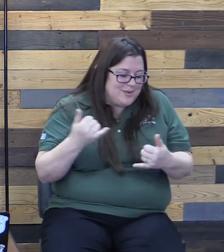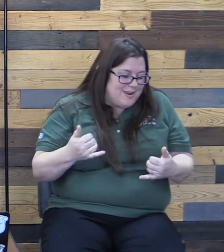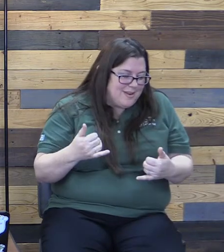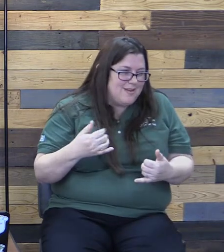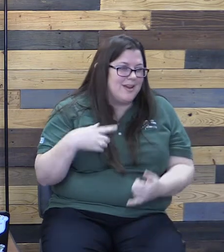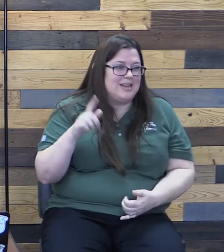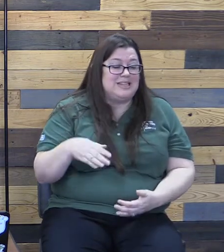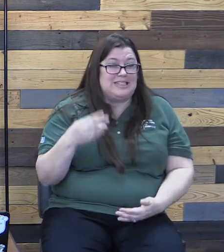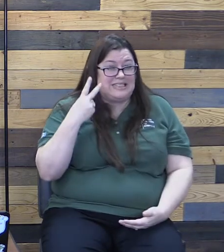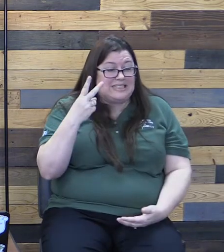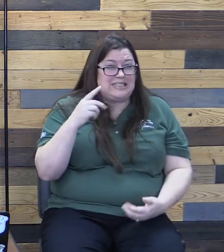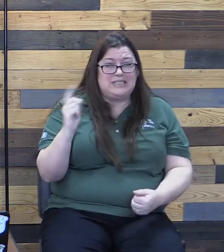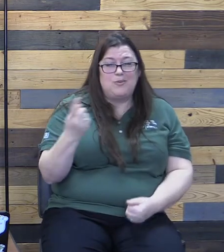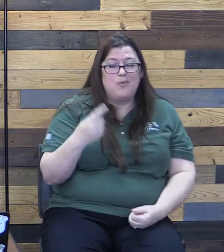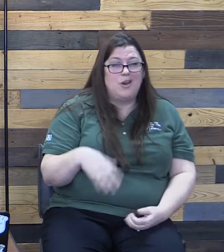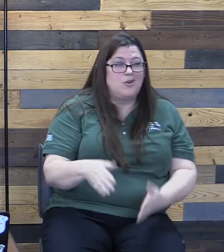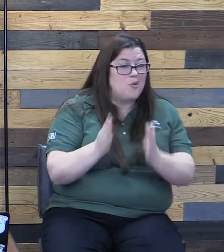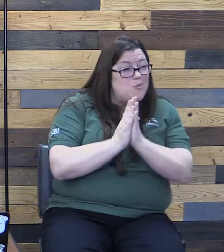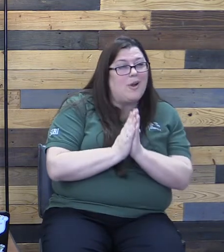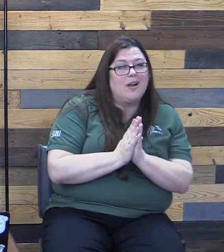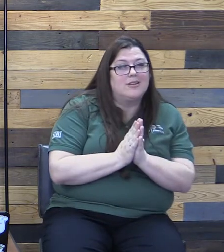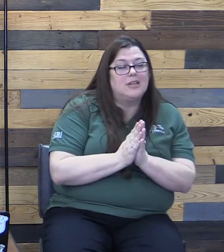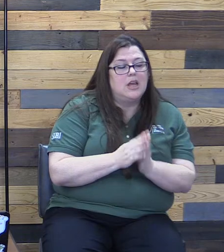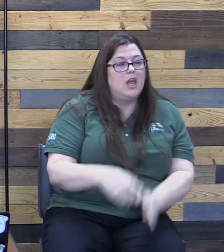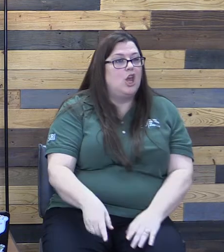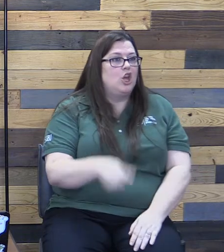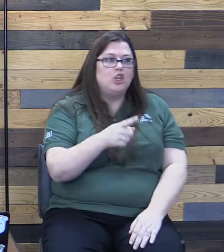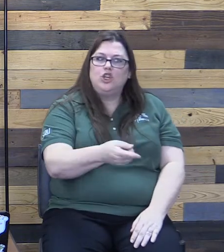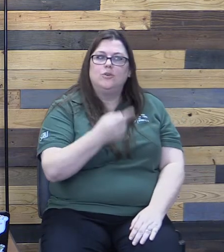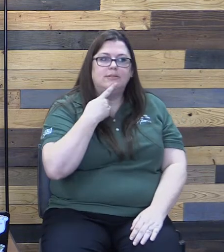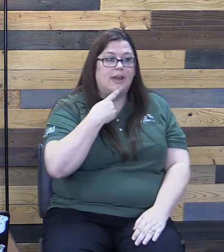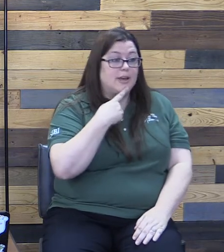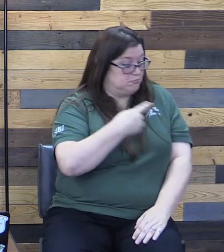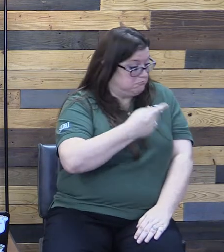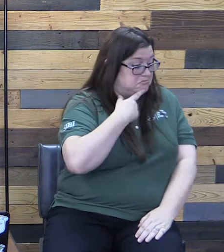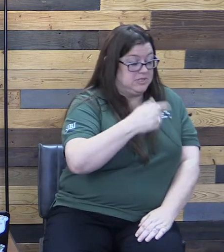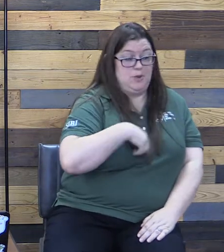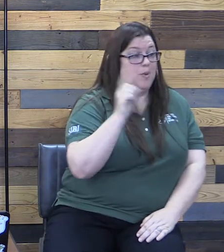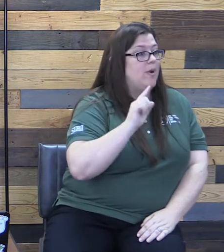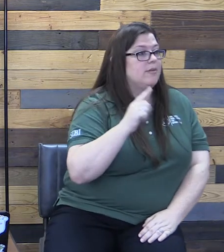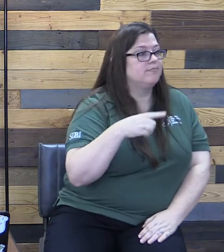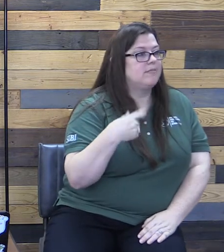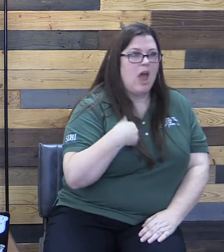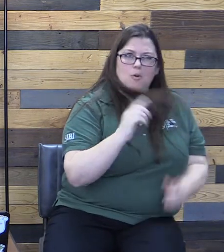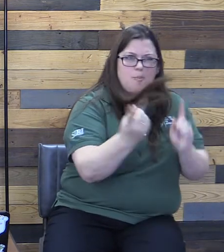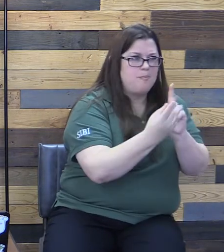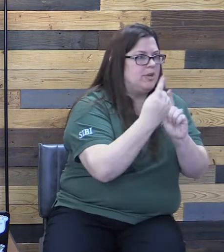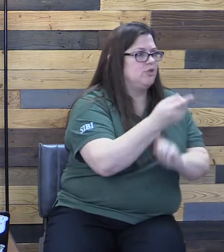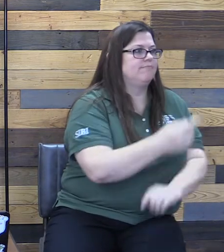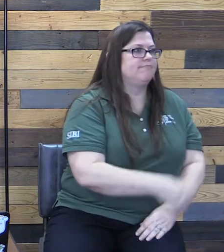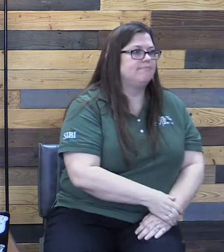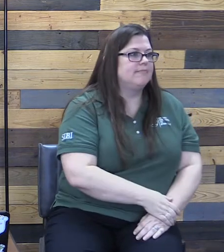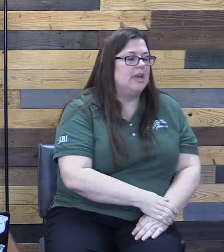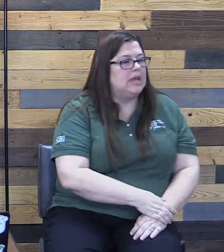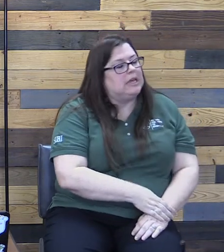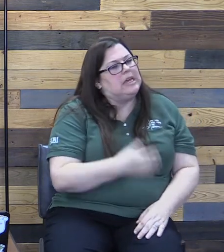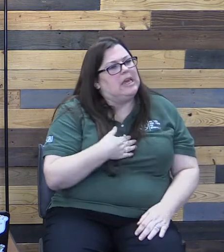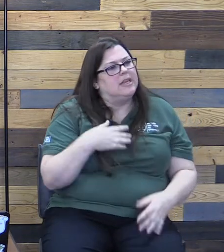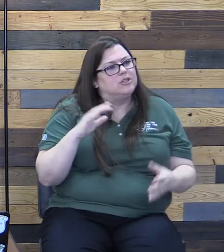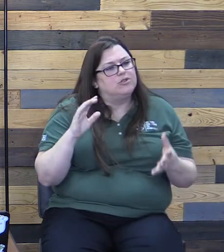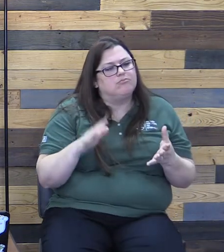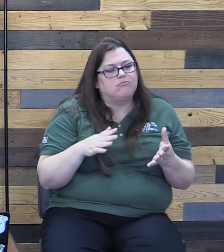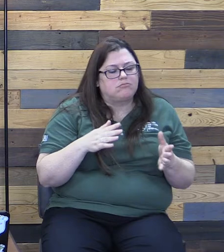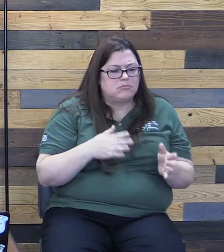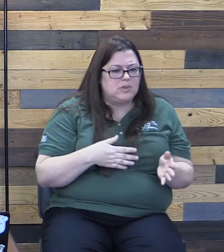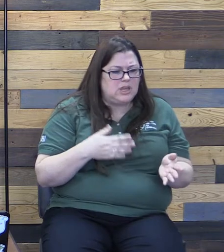someone or I need prayers. And you say, tell me where. Let's meet up. It's going out of our way to